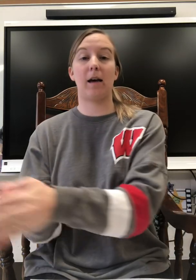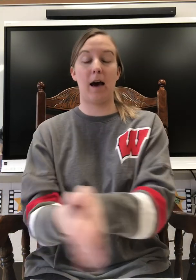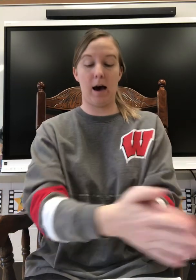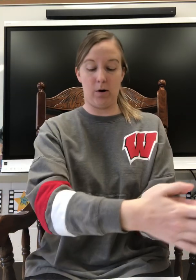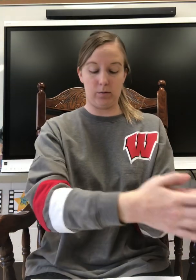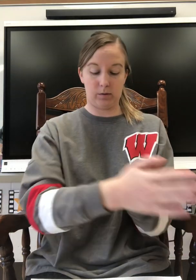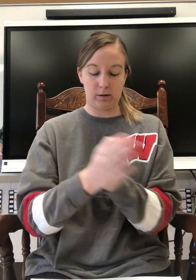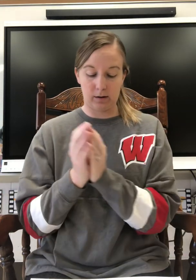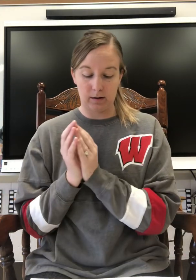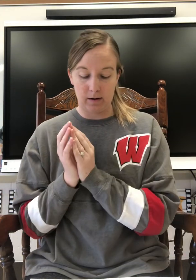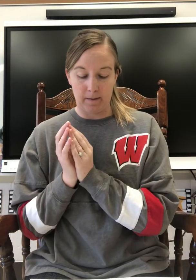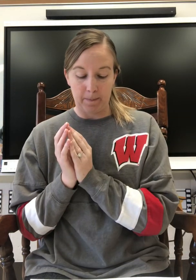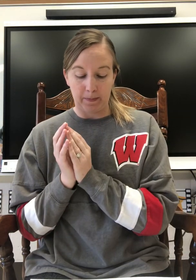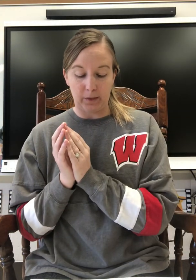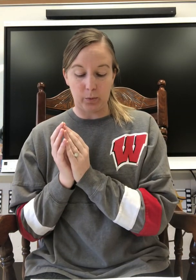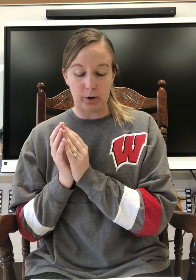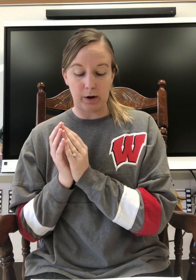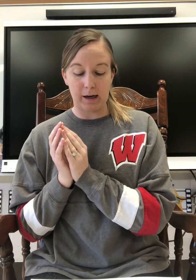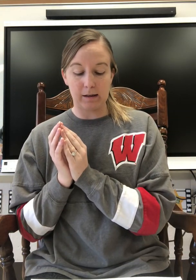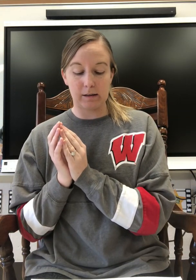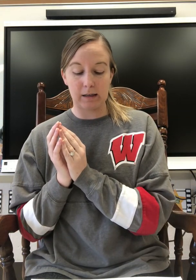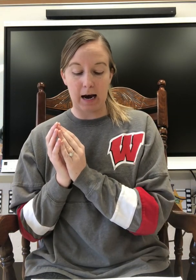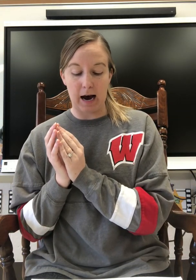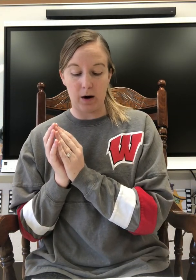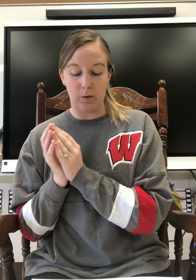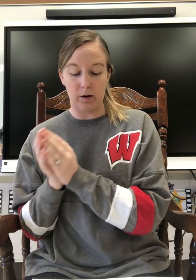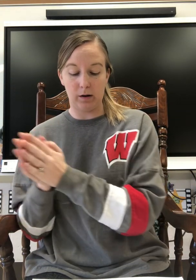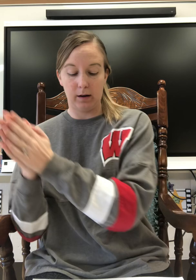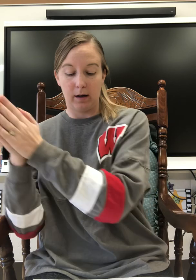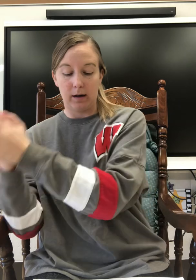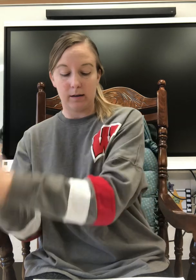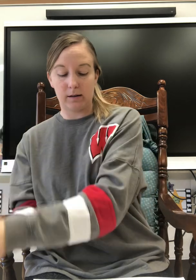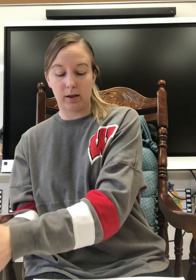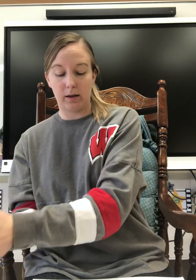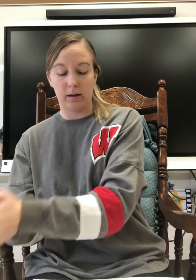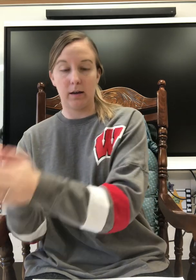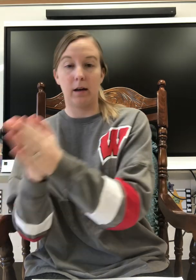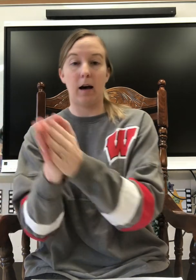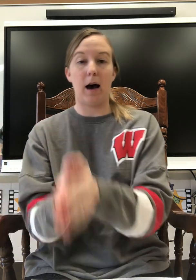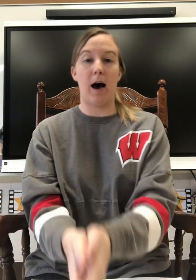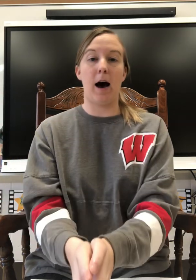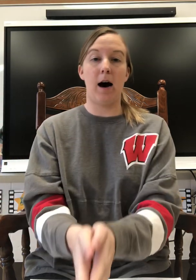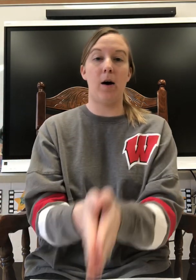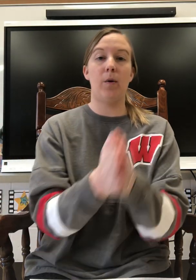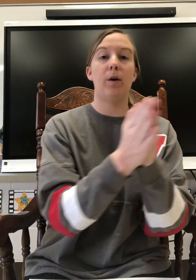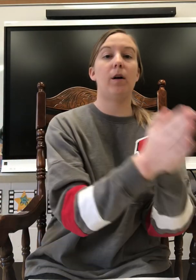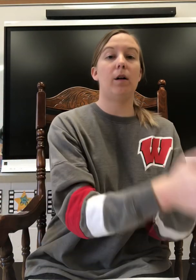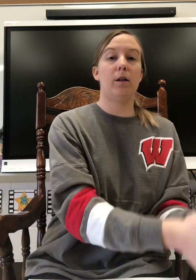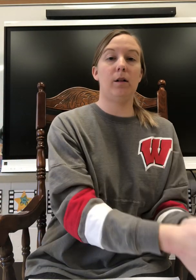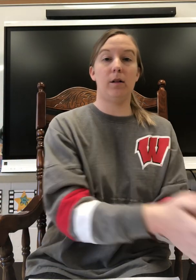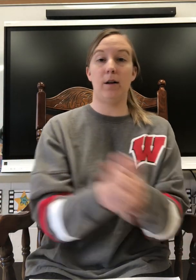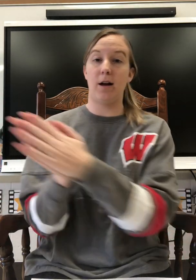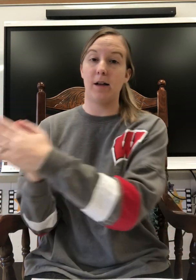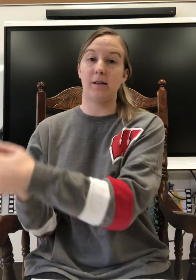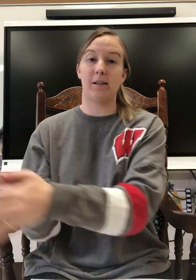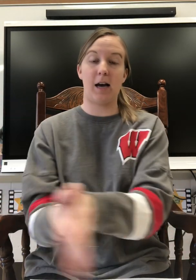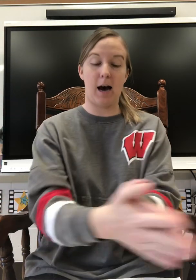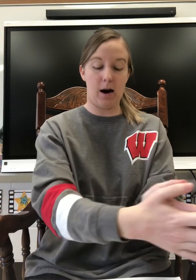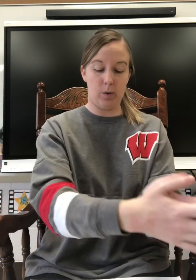count. The word is towel. T, ow, l, towel.